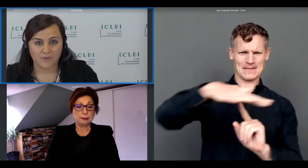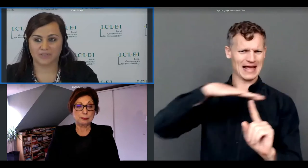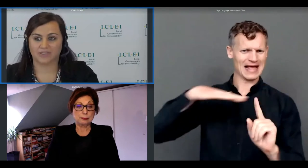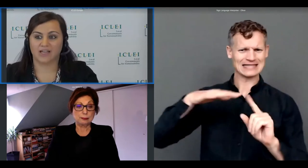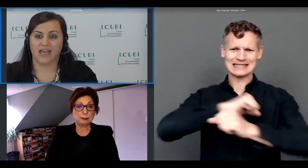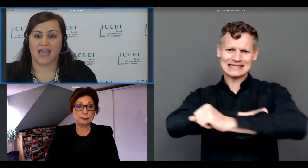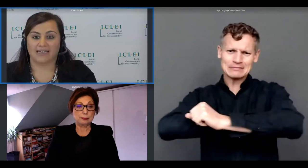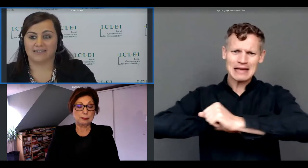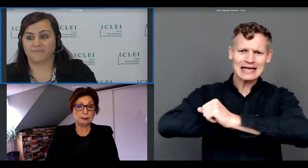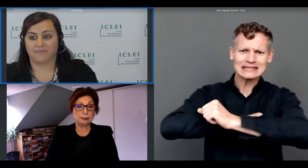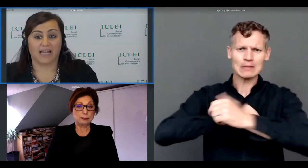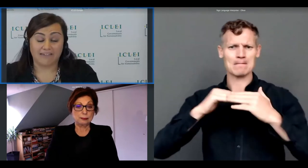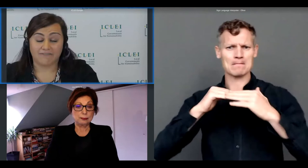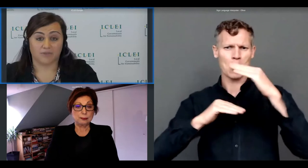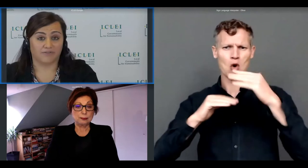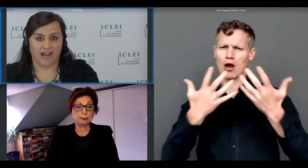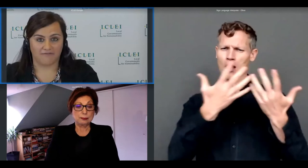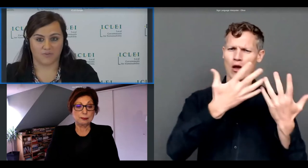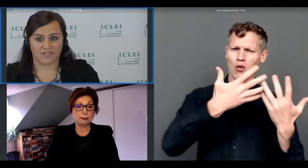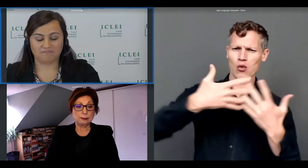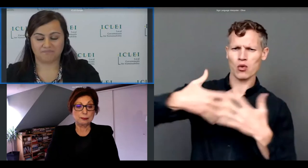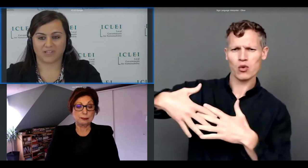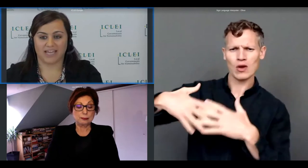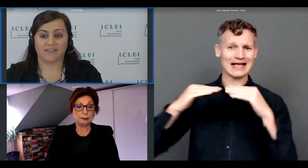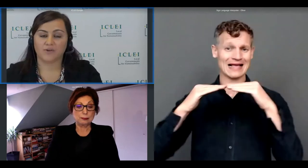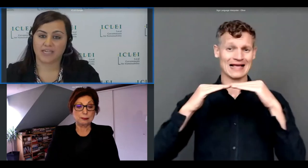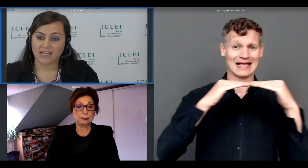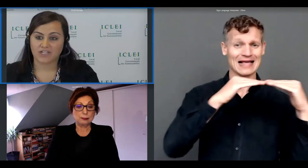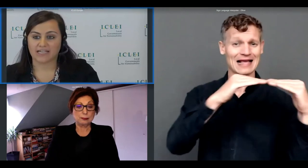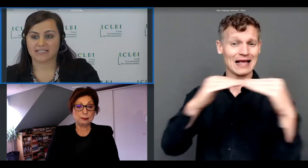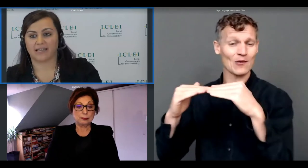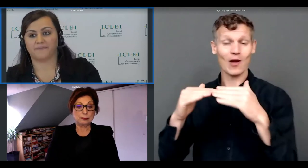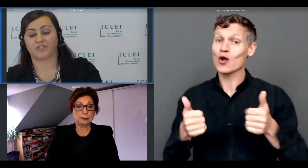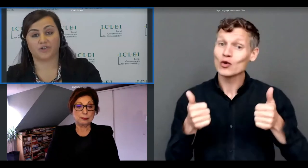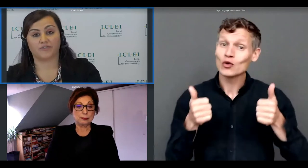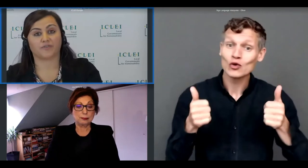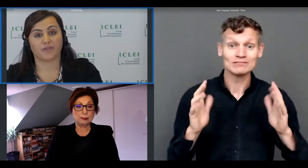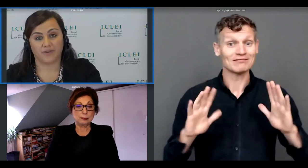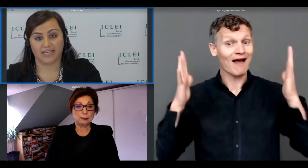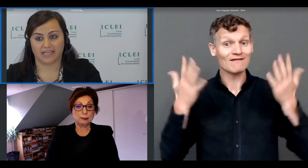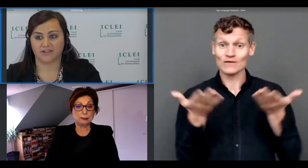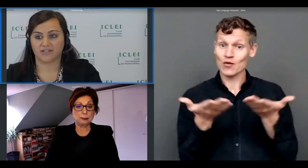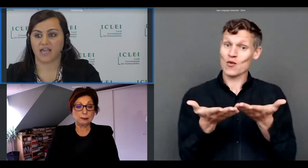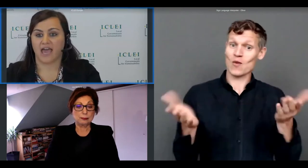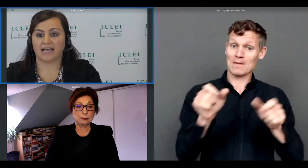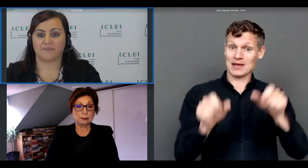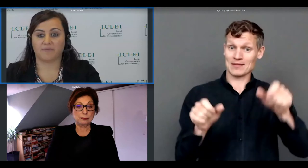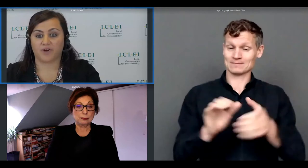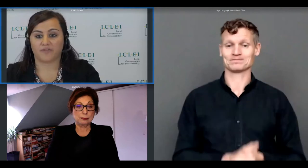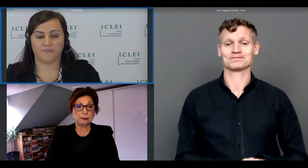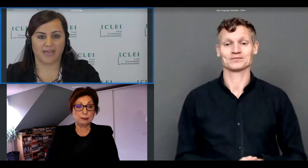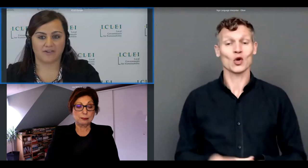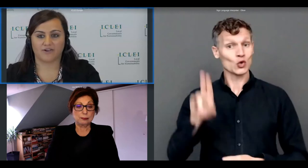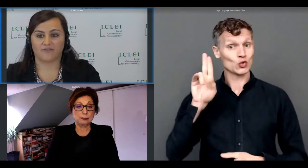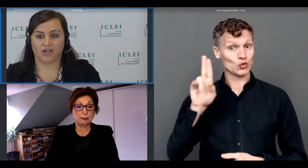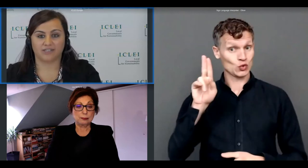equitable and livable for everyone in the UK she has served for three years as a member